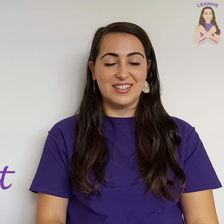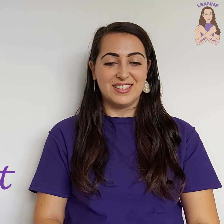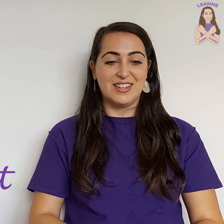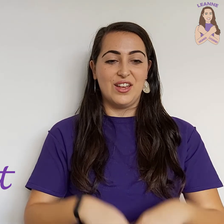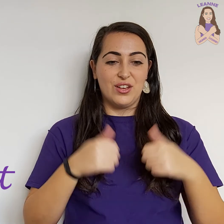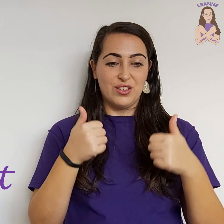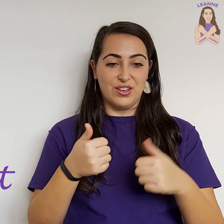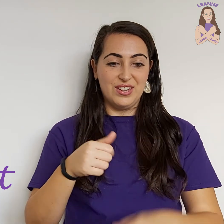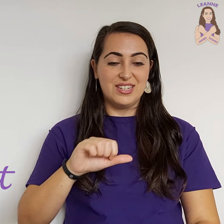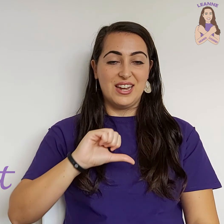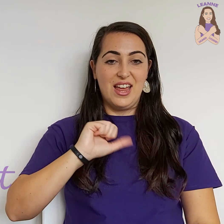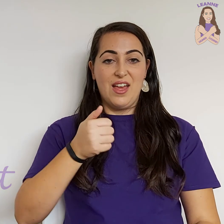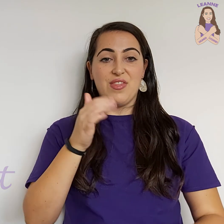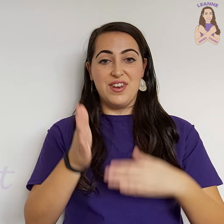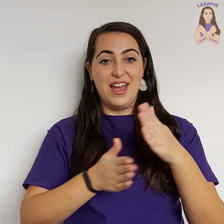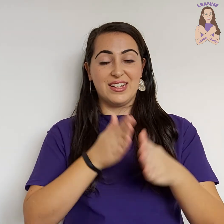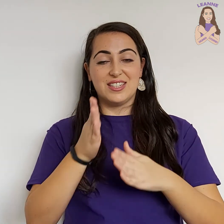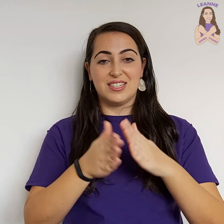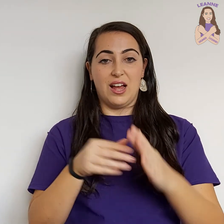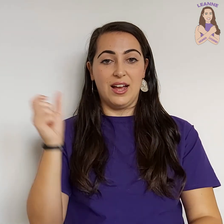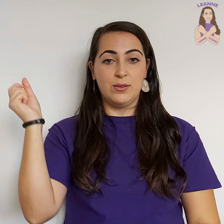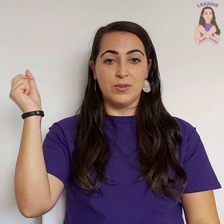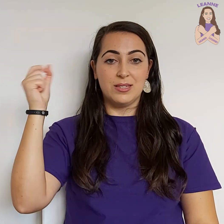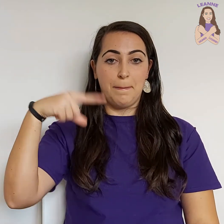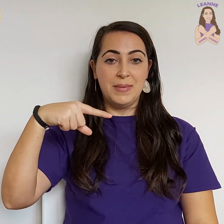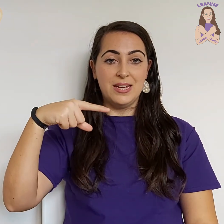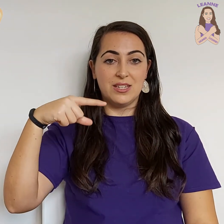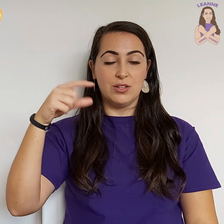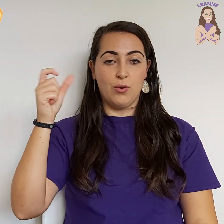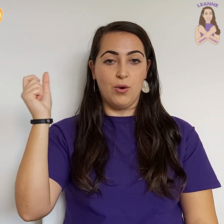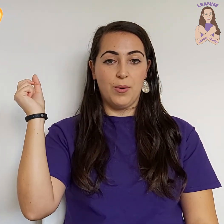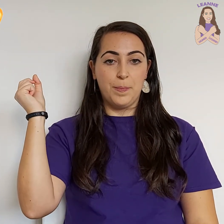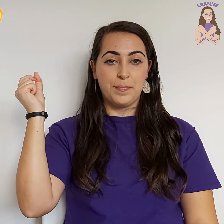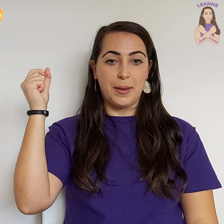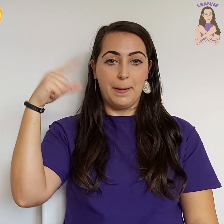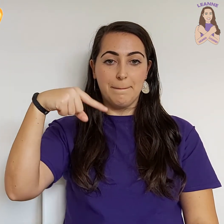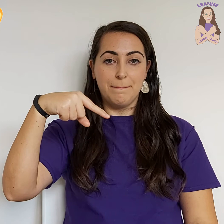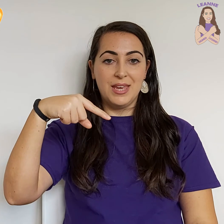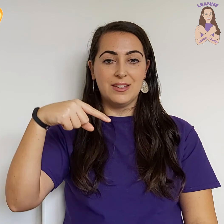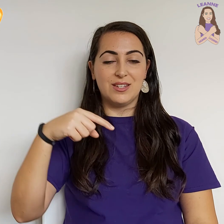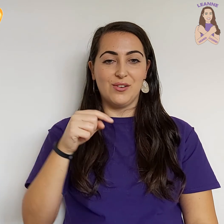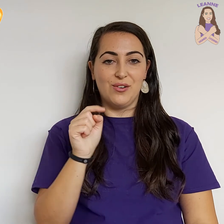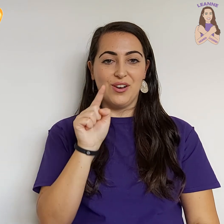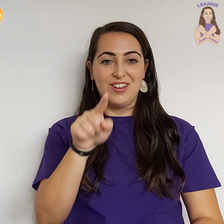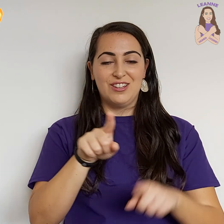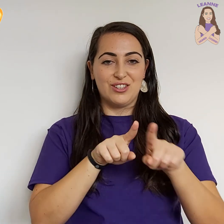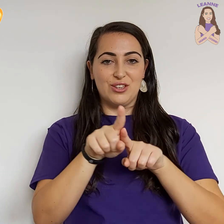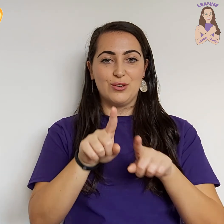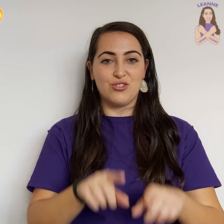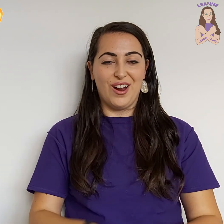Good. The next sign was meteor. Meteor. You try.